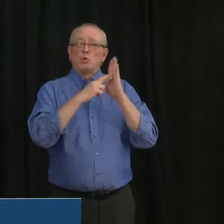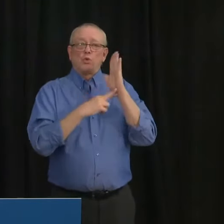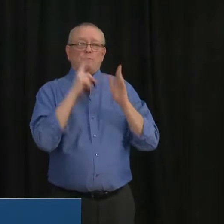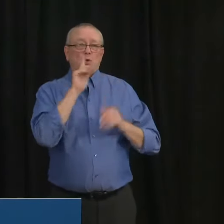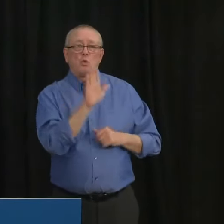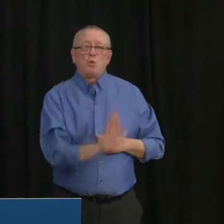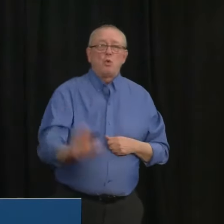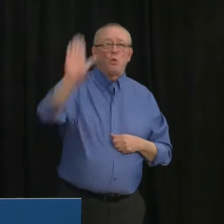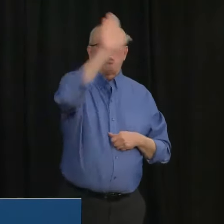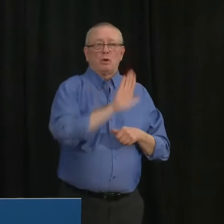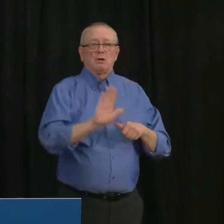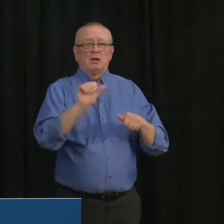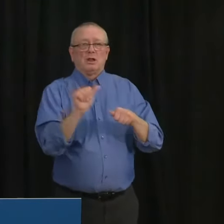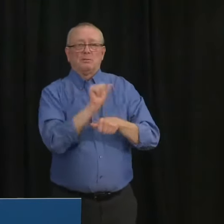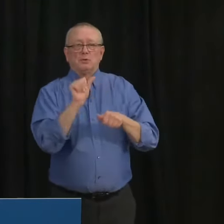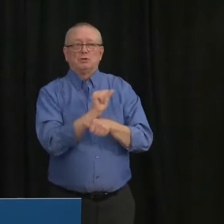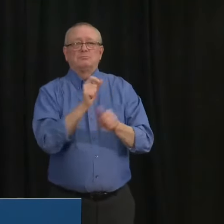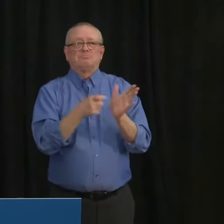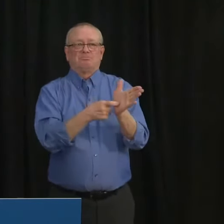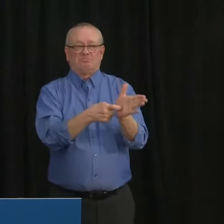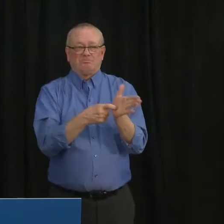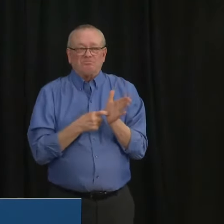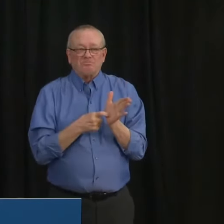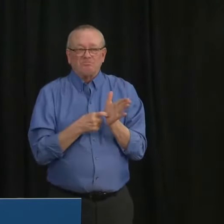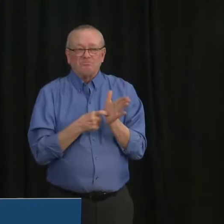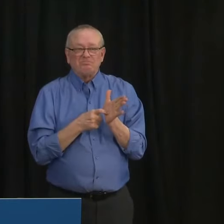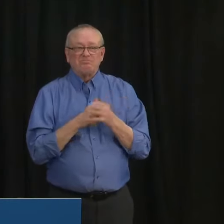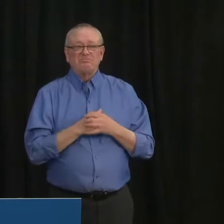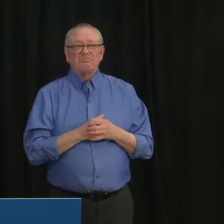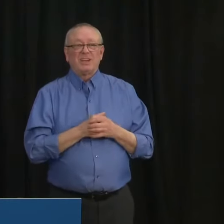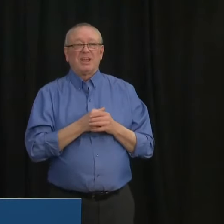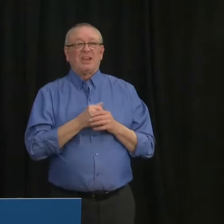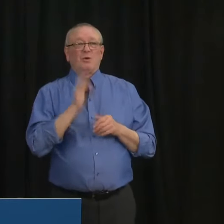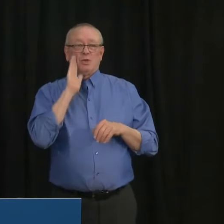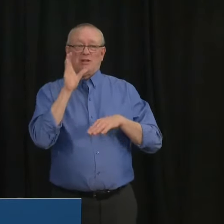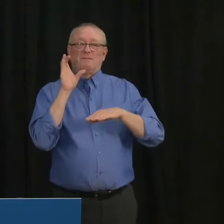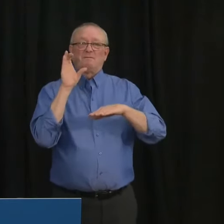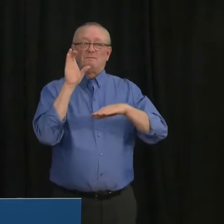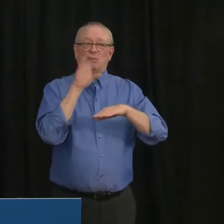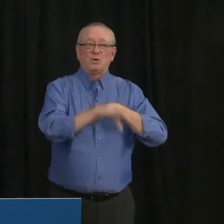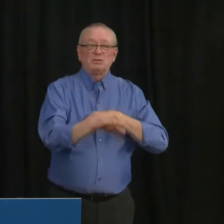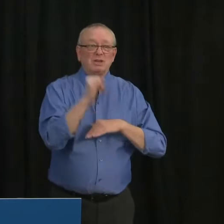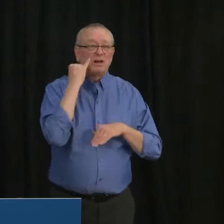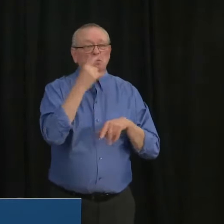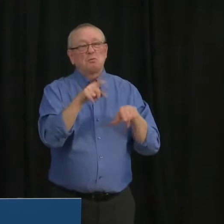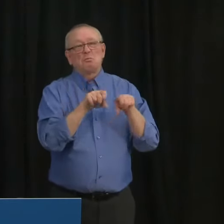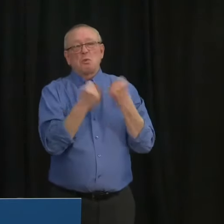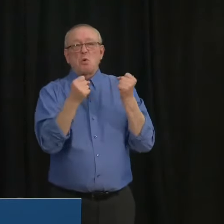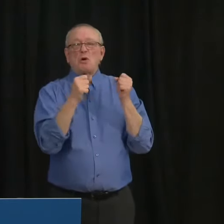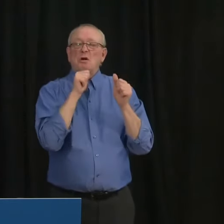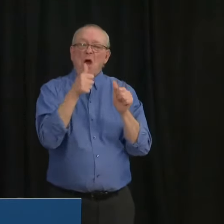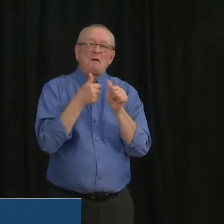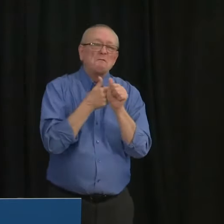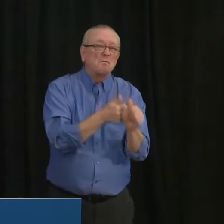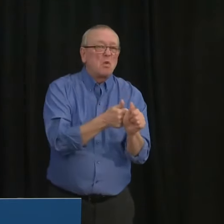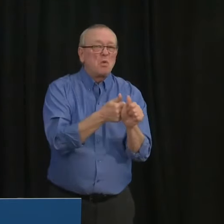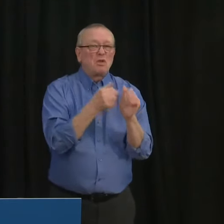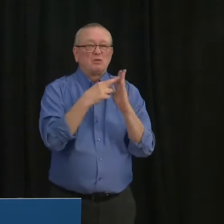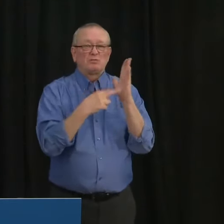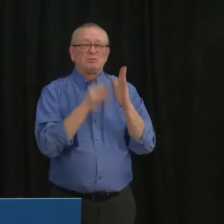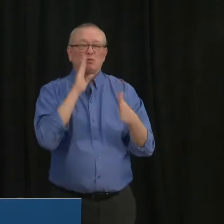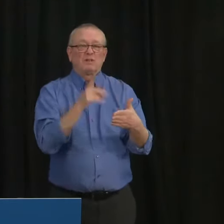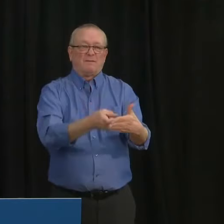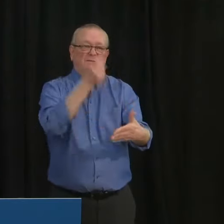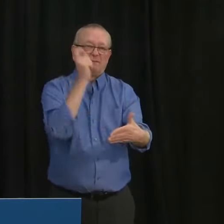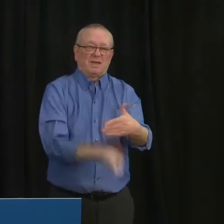We will enforce it and those who break, we will enforce these rules against indoor social gatherings and those